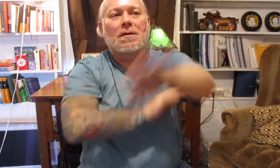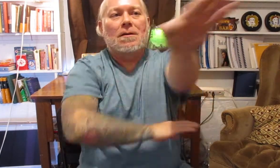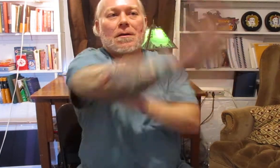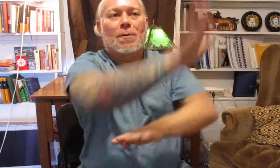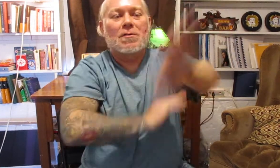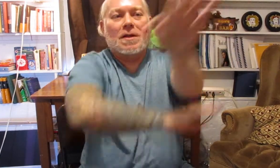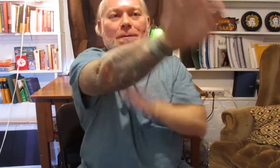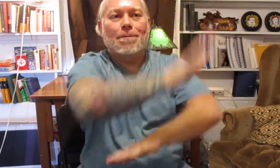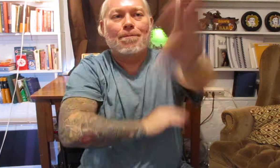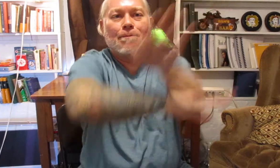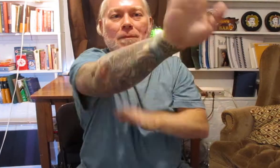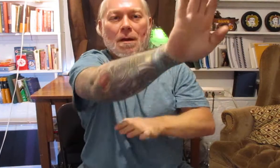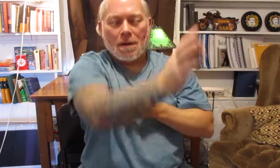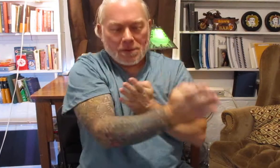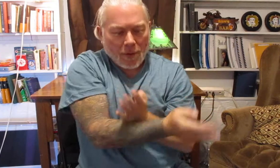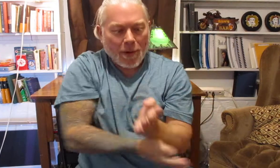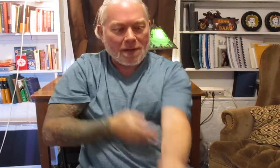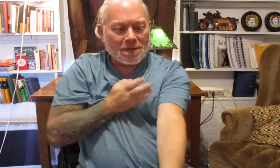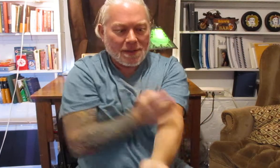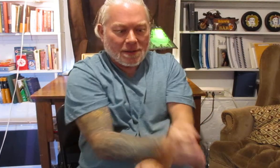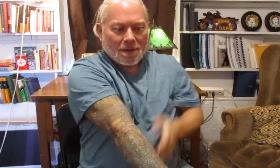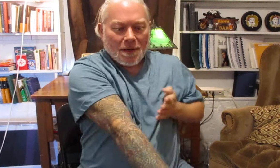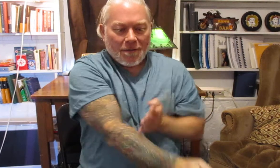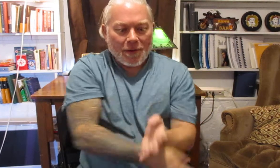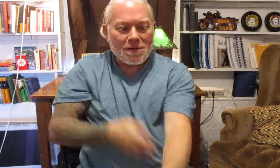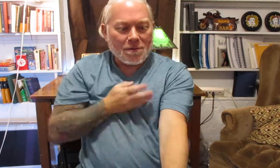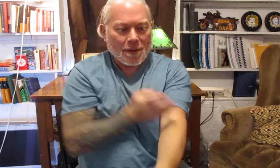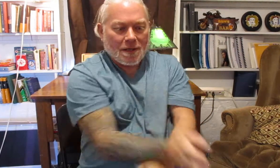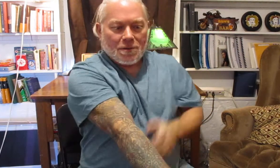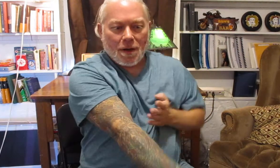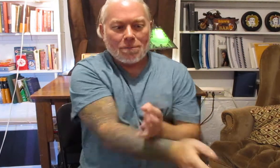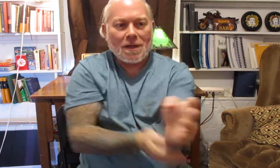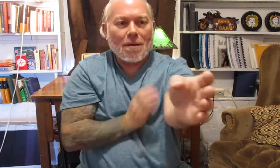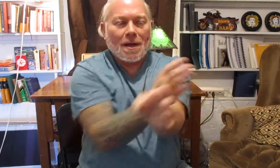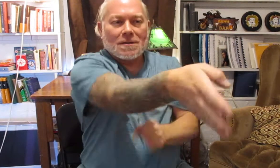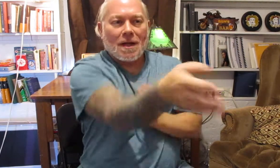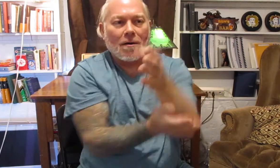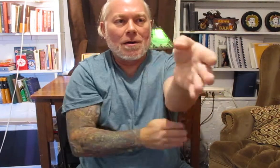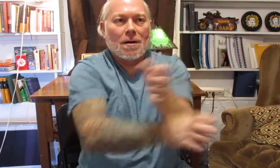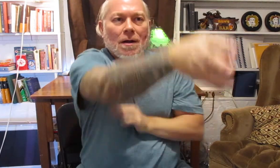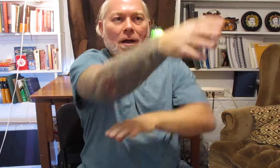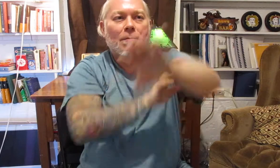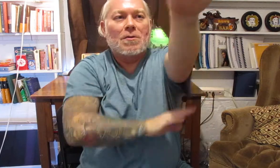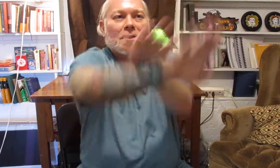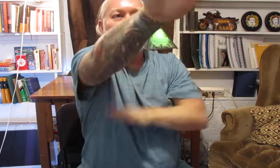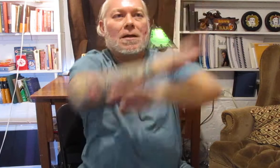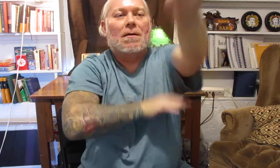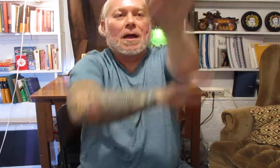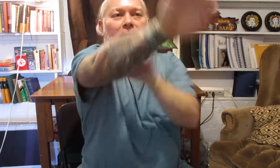Buji so I practice these first three Jomsau Mansau and Buji as